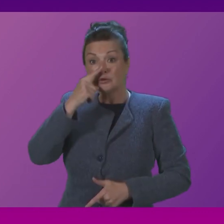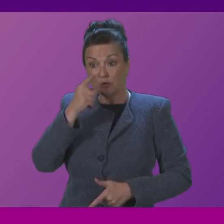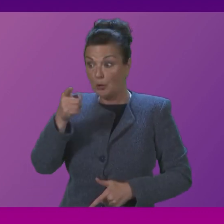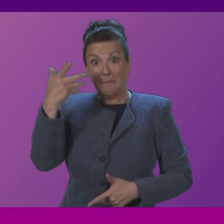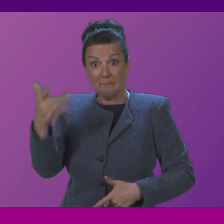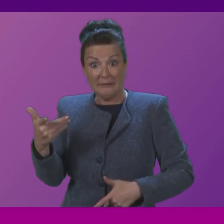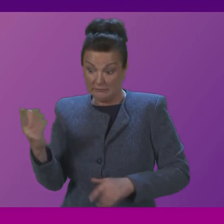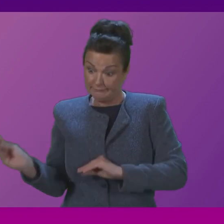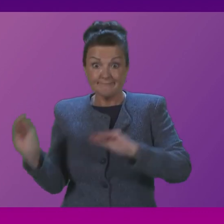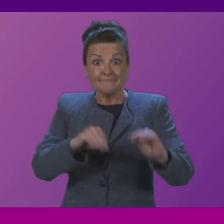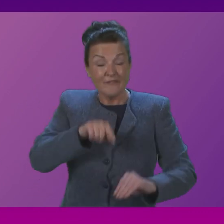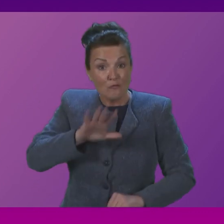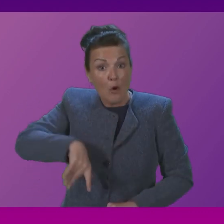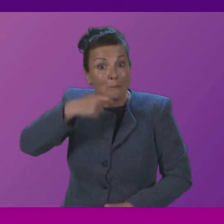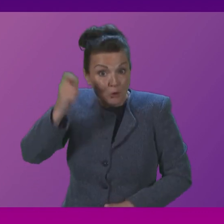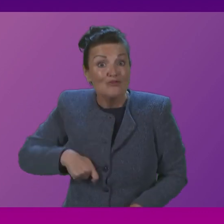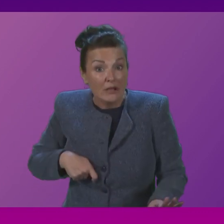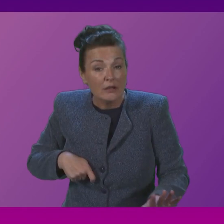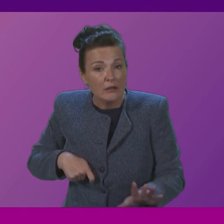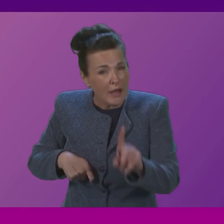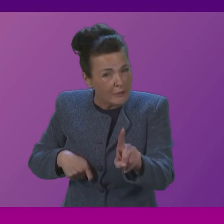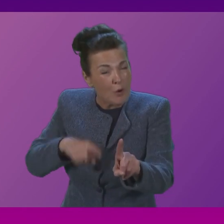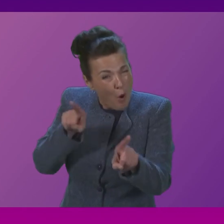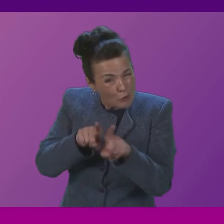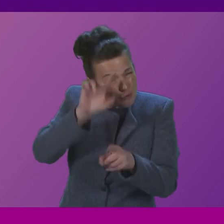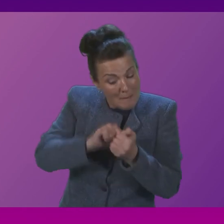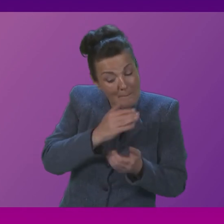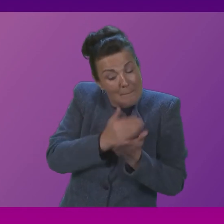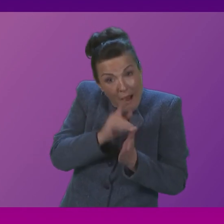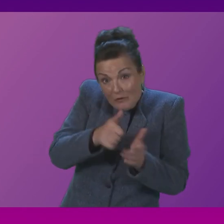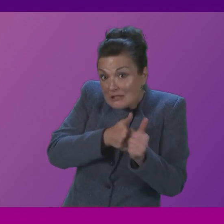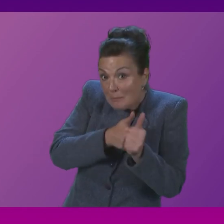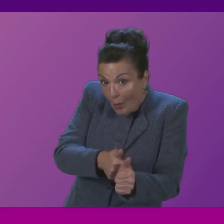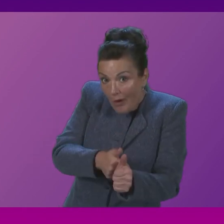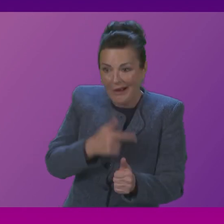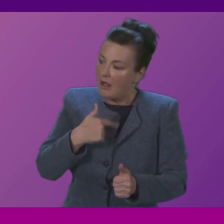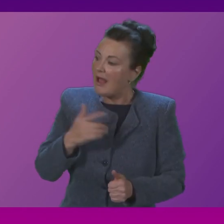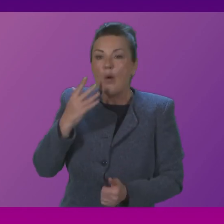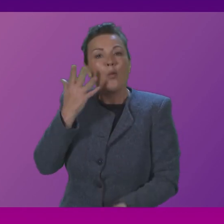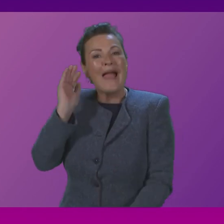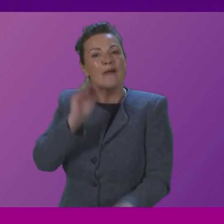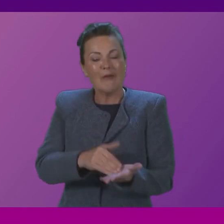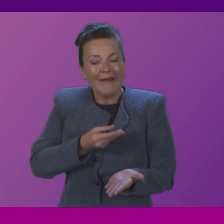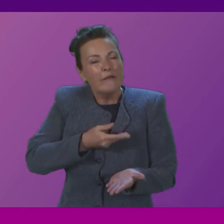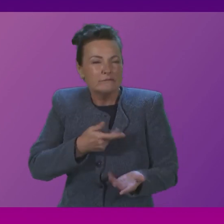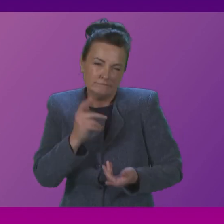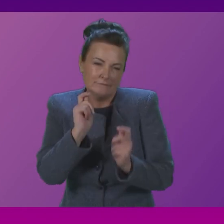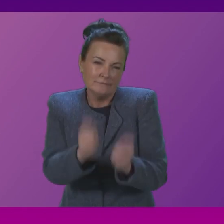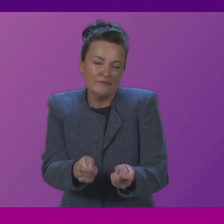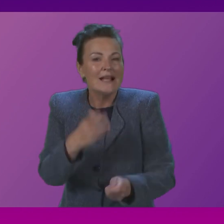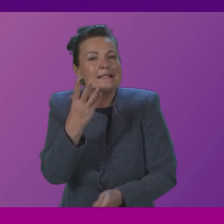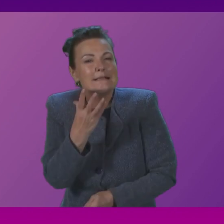course part of that support is supporting them out of temporary accommodation and into more settled accommodation as quickly as possible